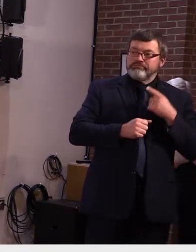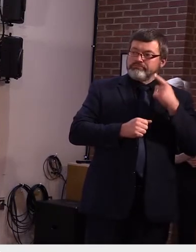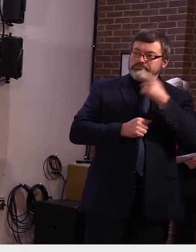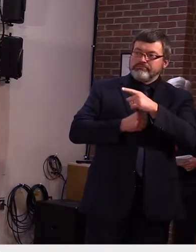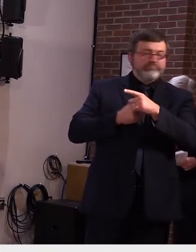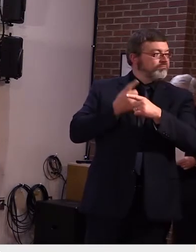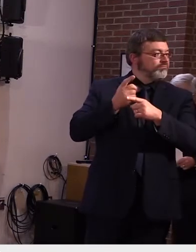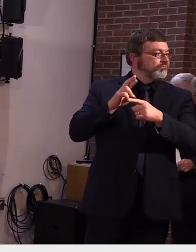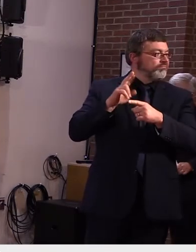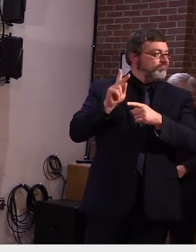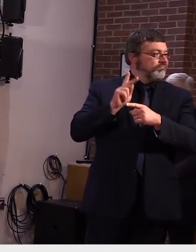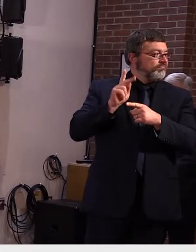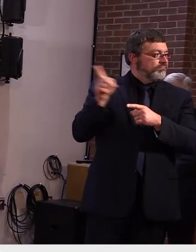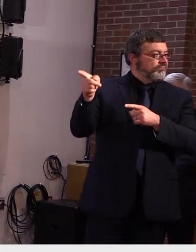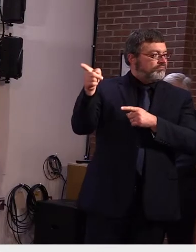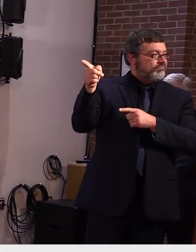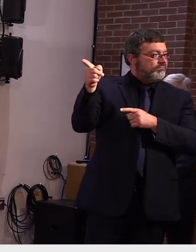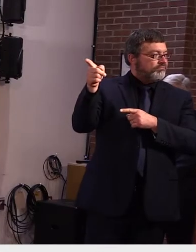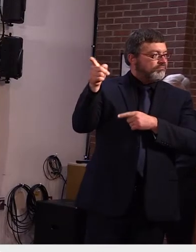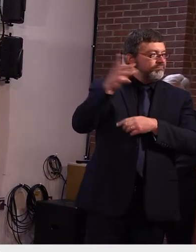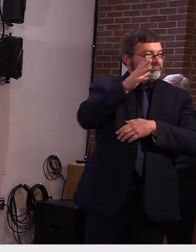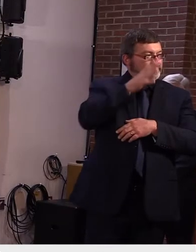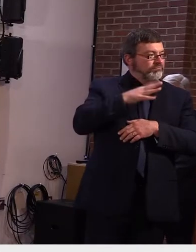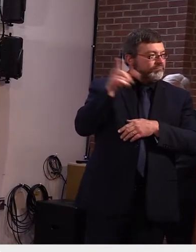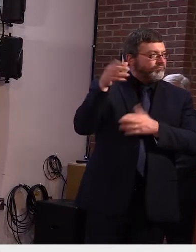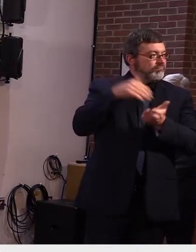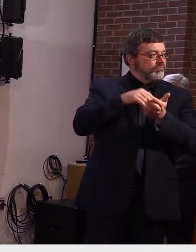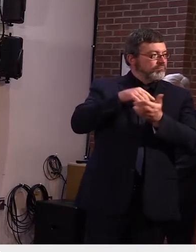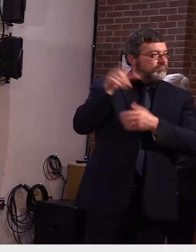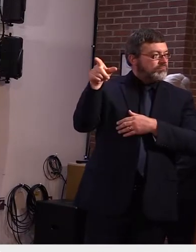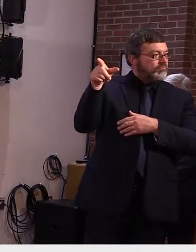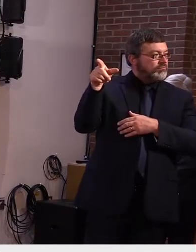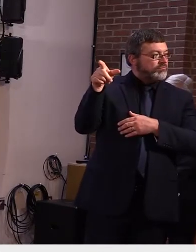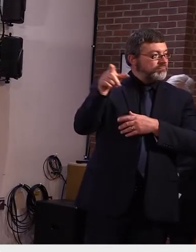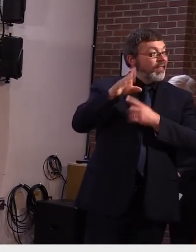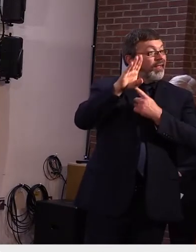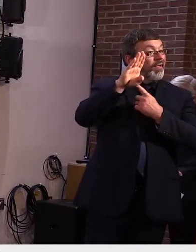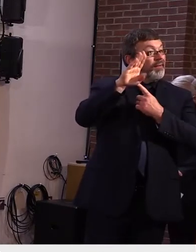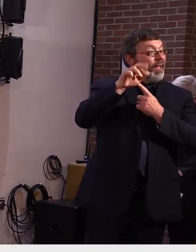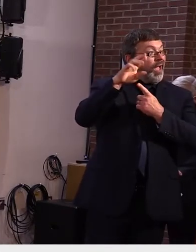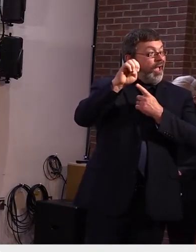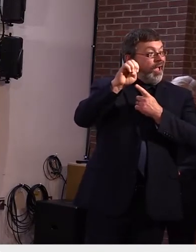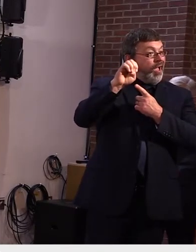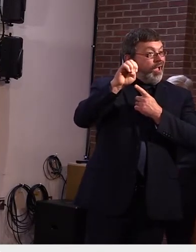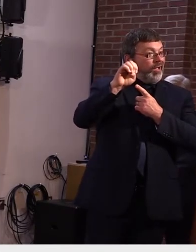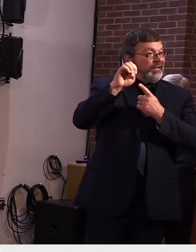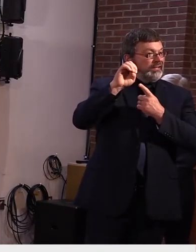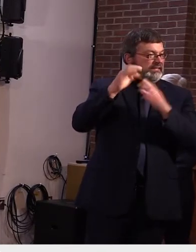somebody there had tested positive for the virus is that related to the hoppy and stuff at the